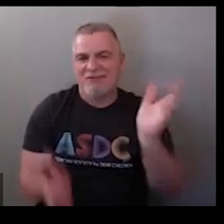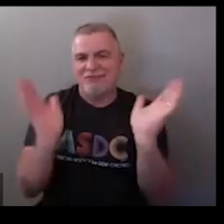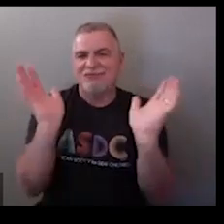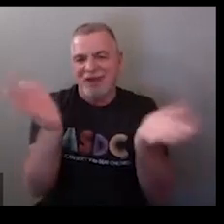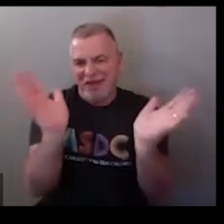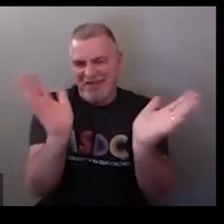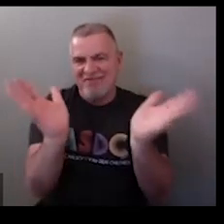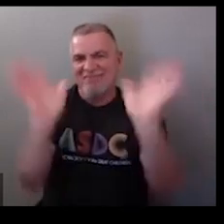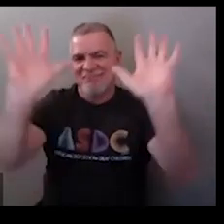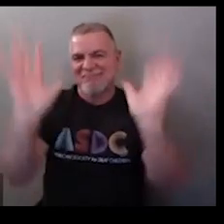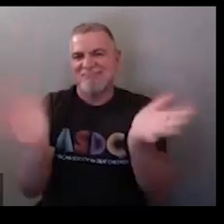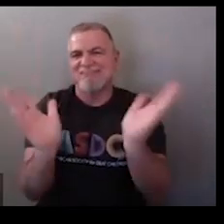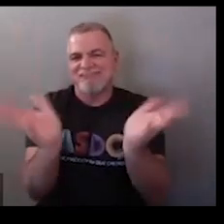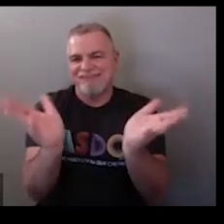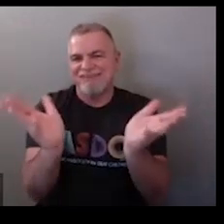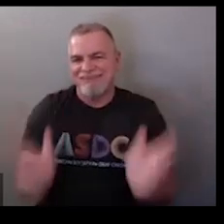that you're doing with somebody